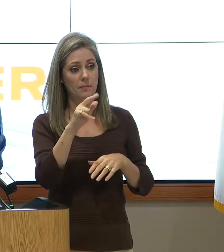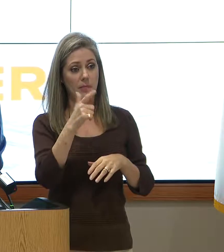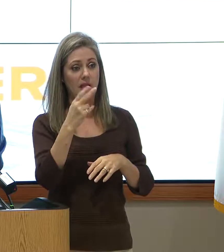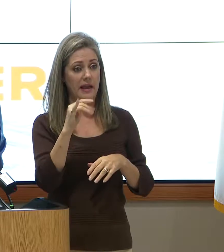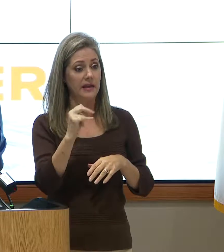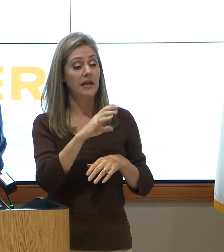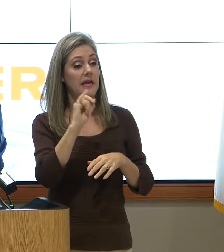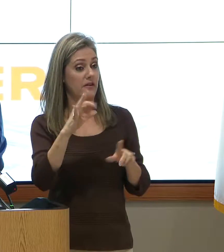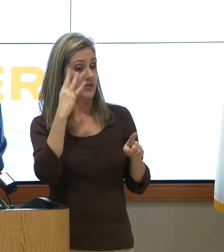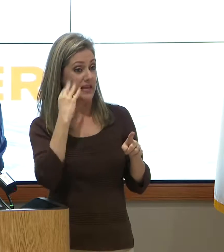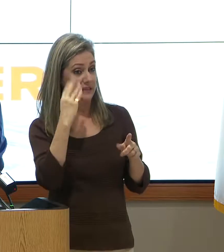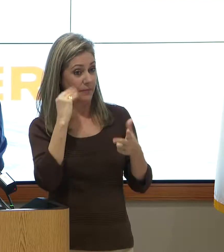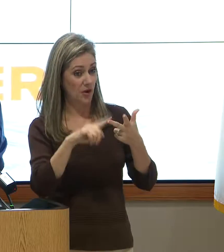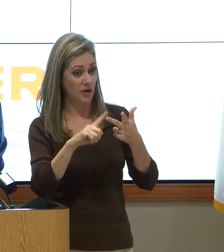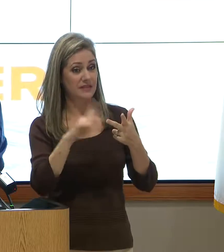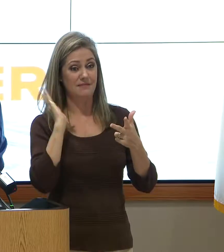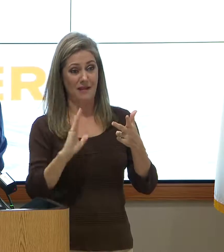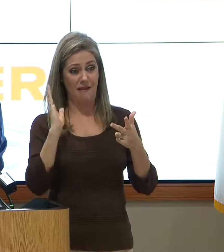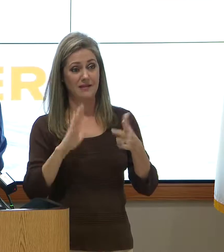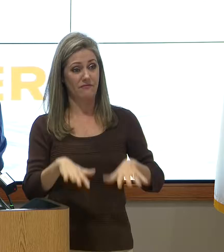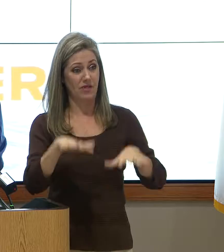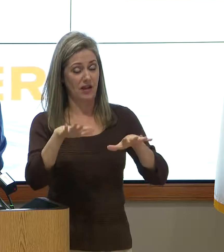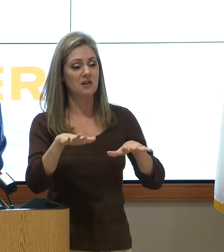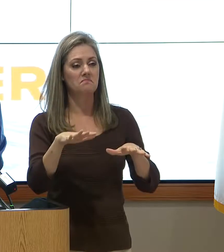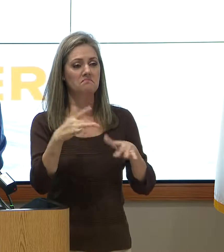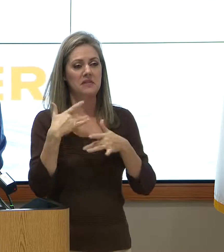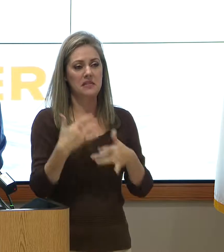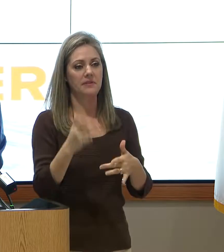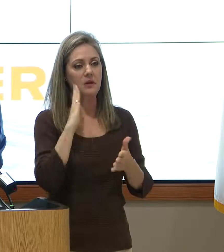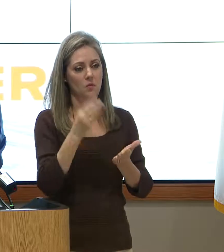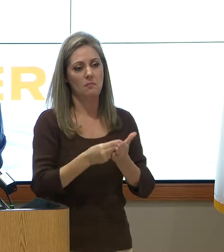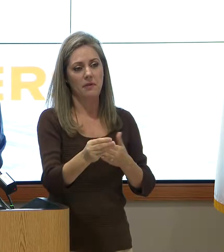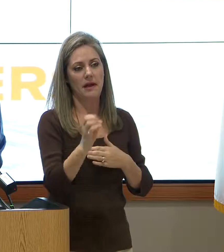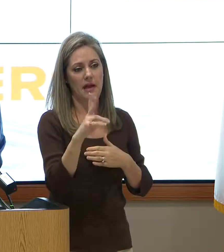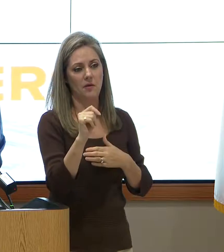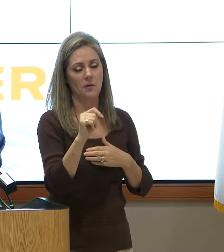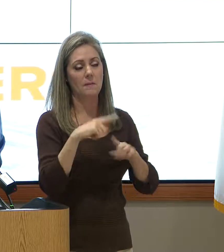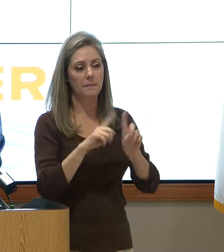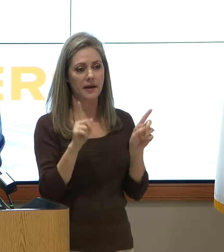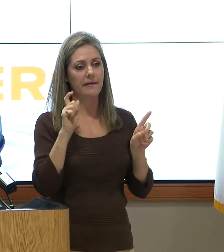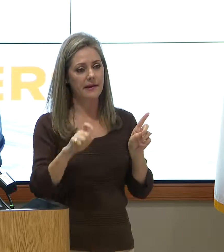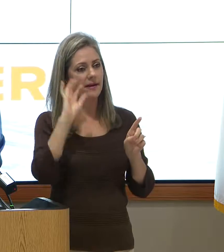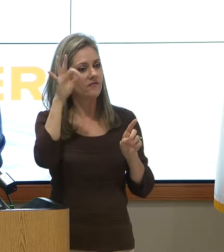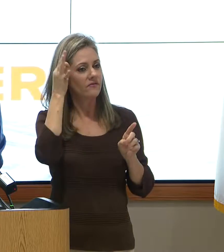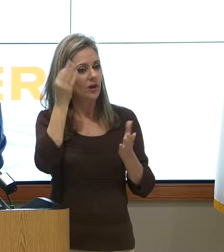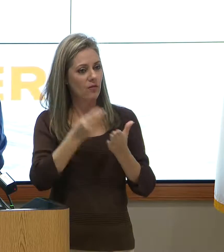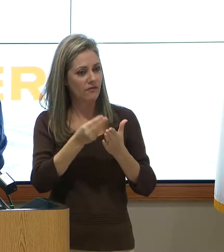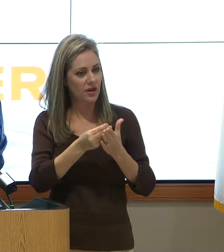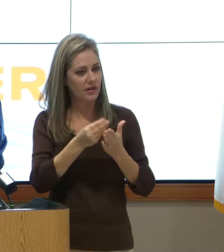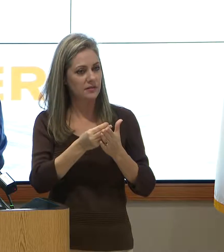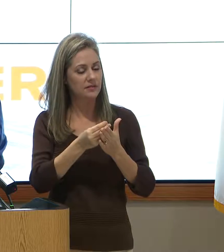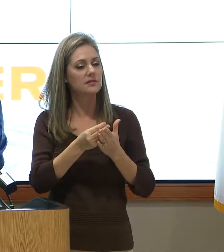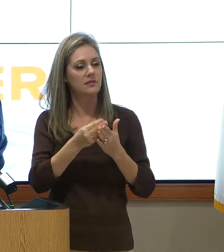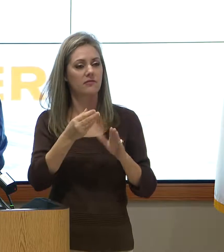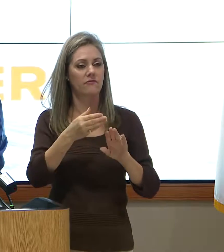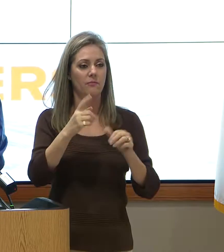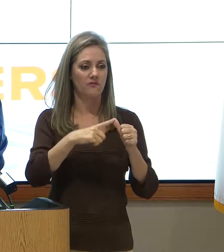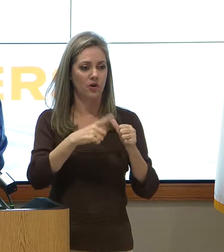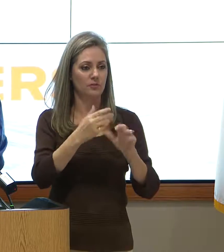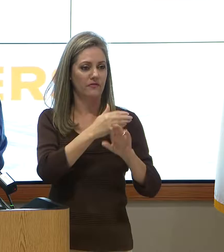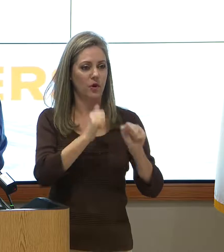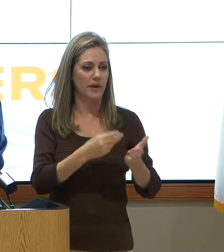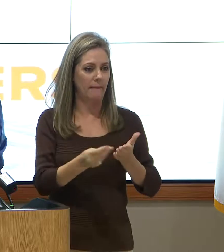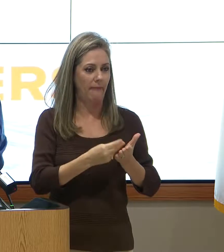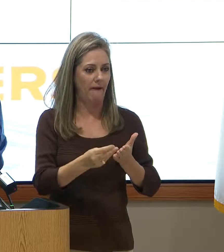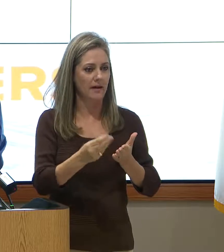past, usually score fairly well within that program. But unfortunately, we need federal funding in order to start making these buyouts. And so we've been advocating